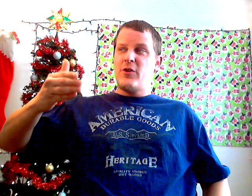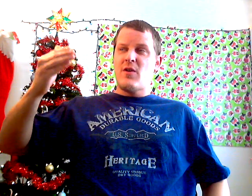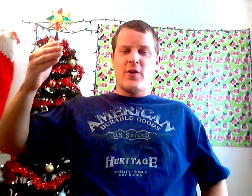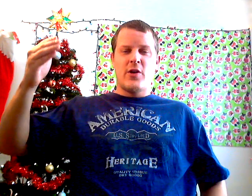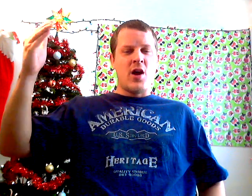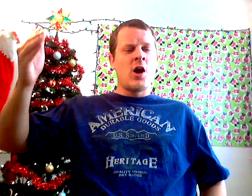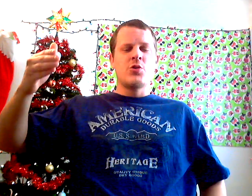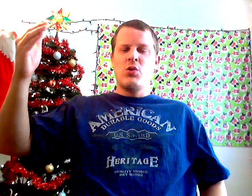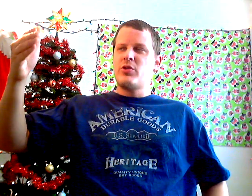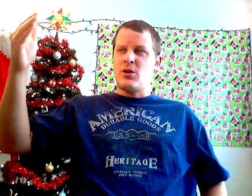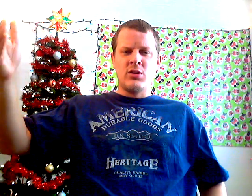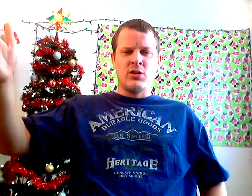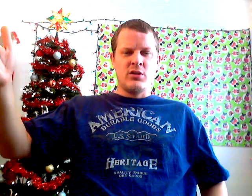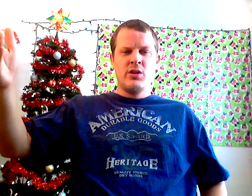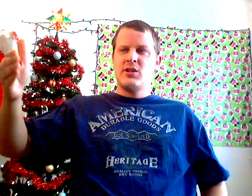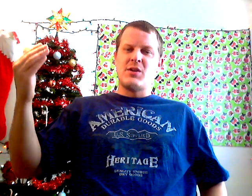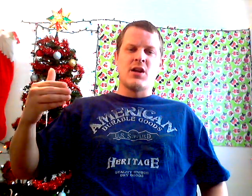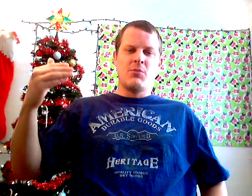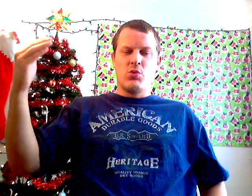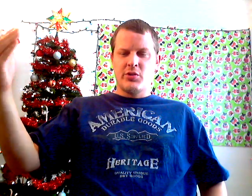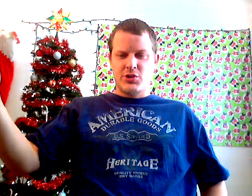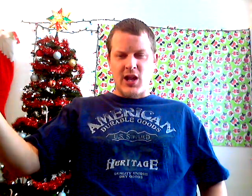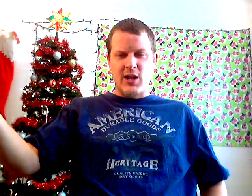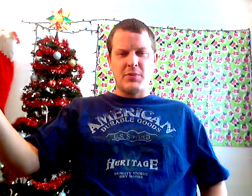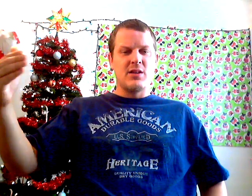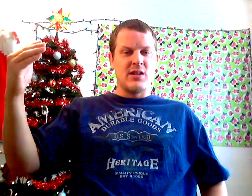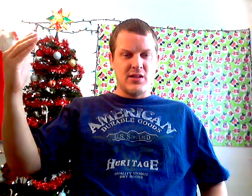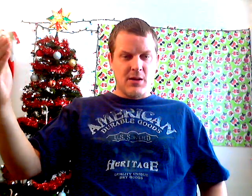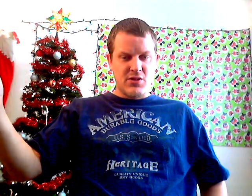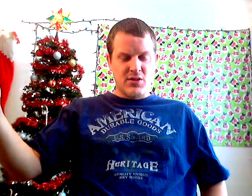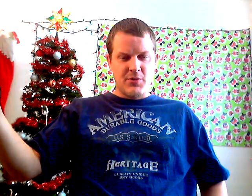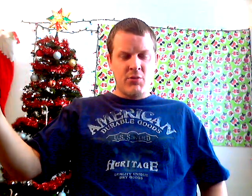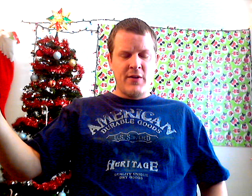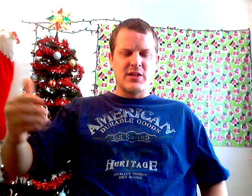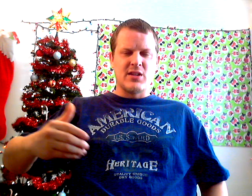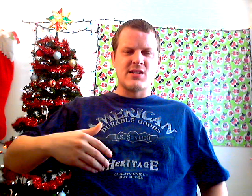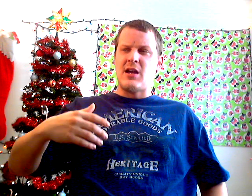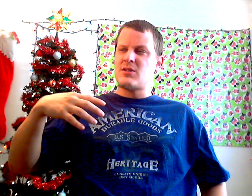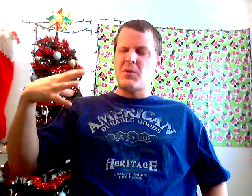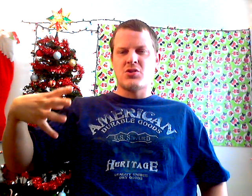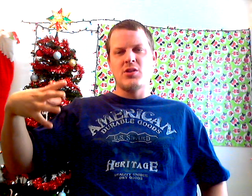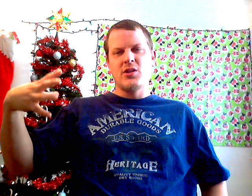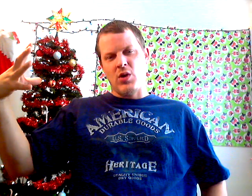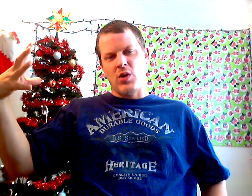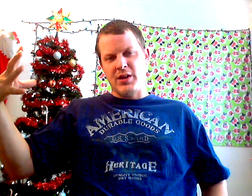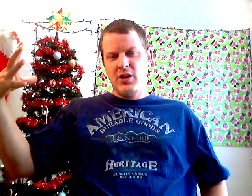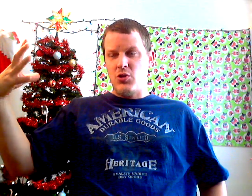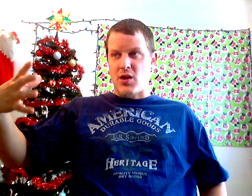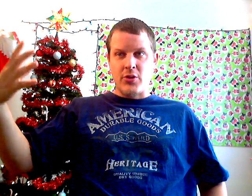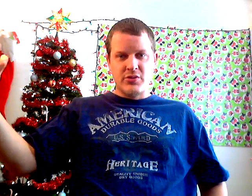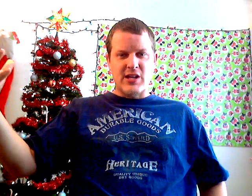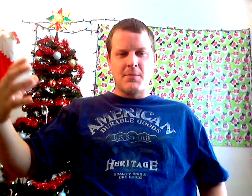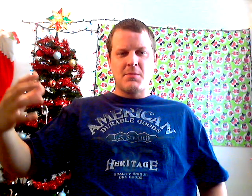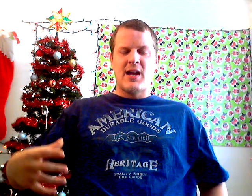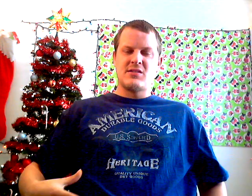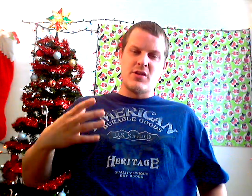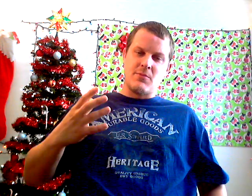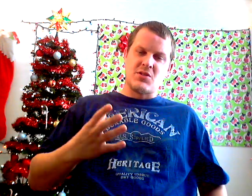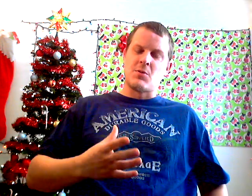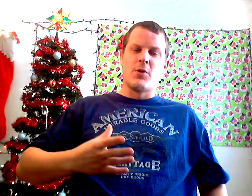a very, very hard road to hold to become the world champion in the WWF at the time, especially when you had those top guys there and then Mr.